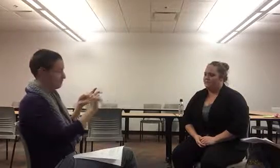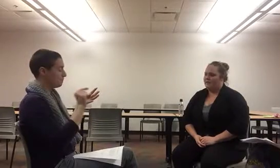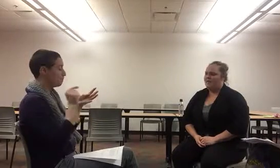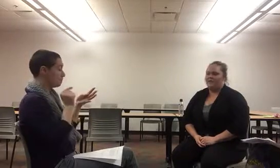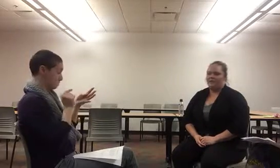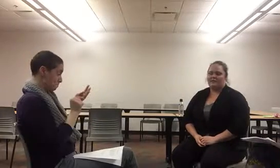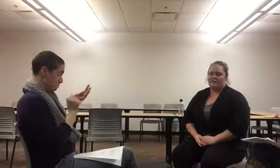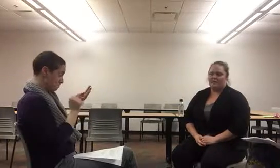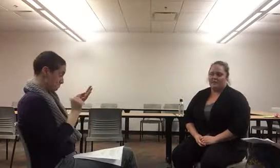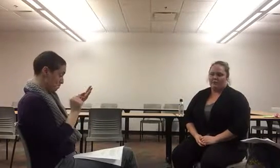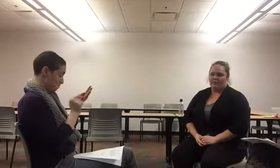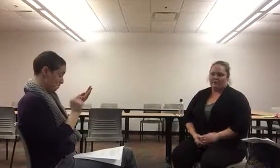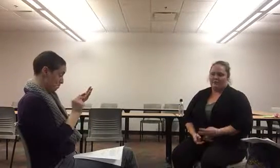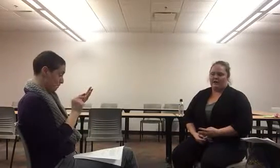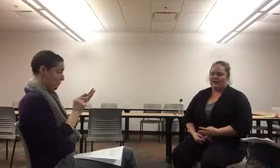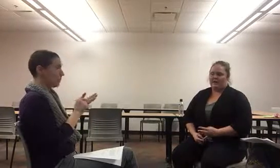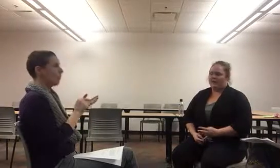And they use they, them pronouns in the last one.